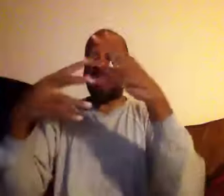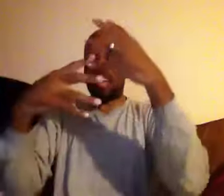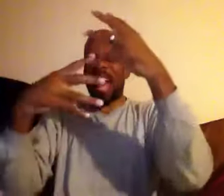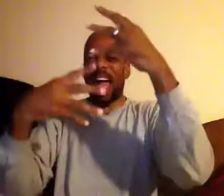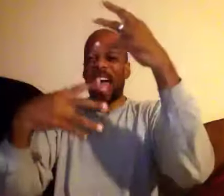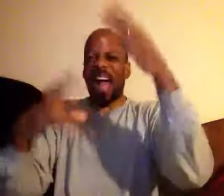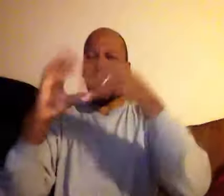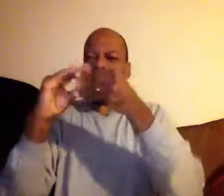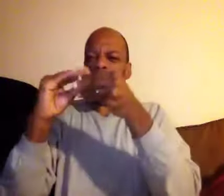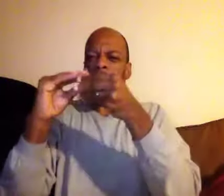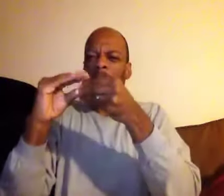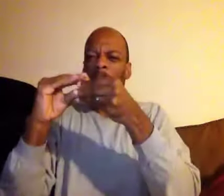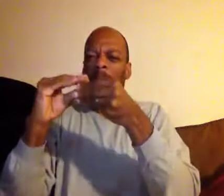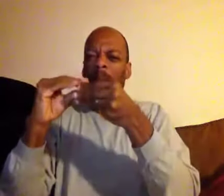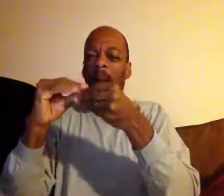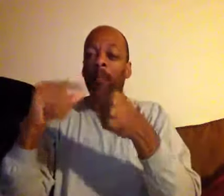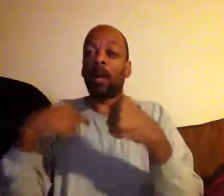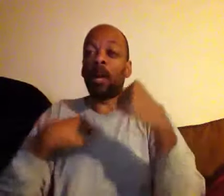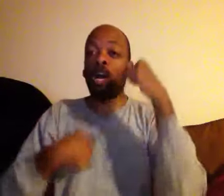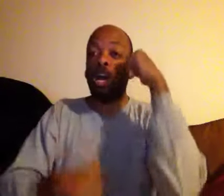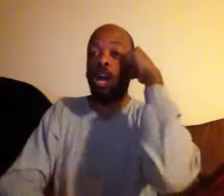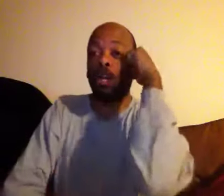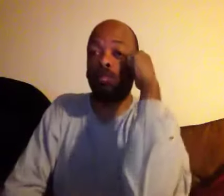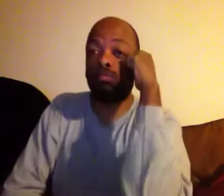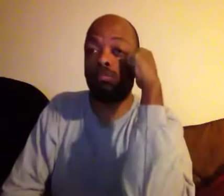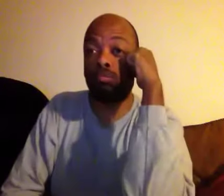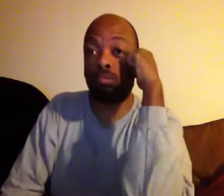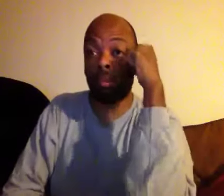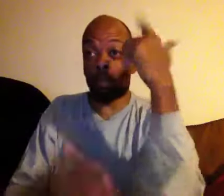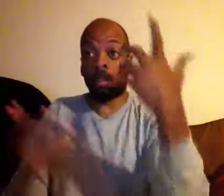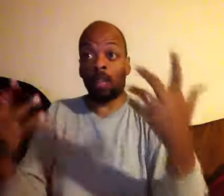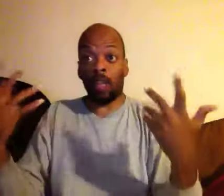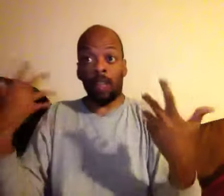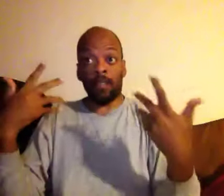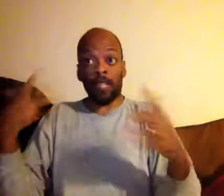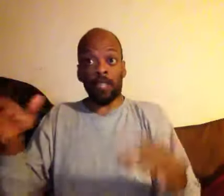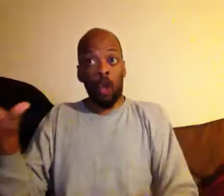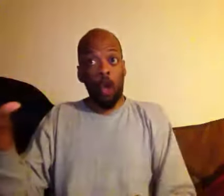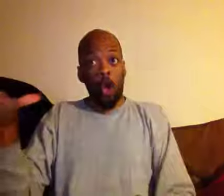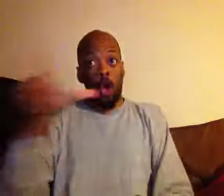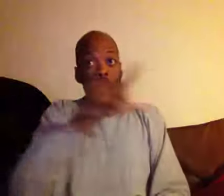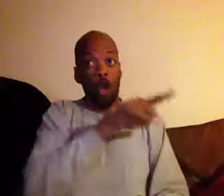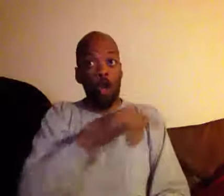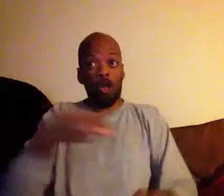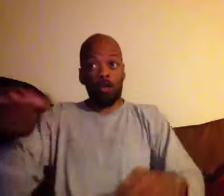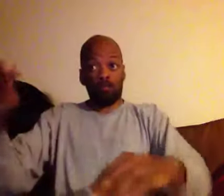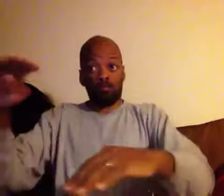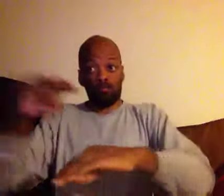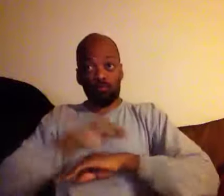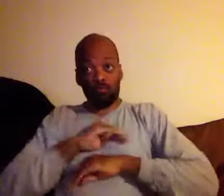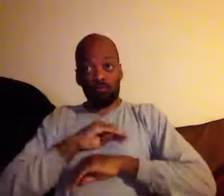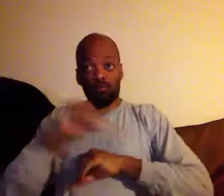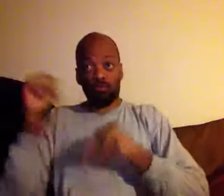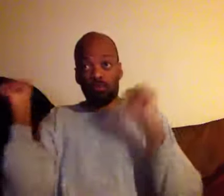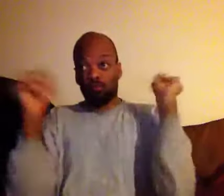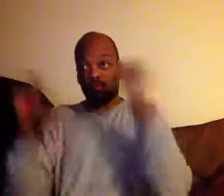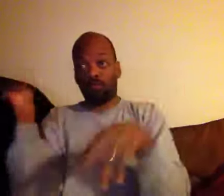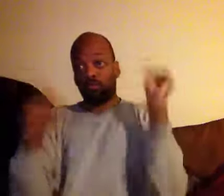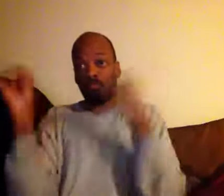i know you don't know anything about me i know that you're suffering part of you wants this to end dr